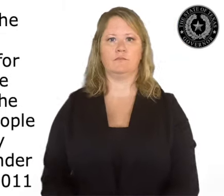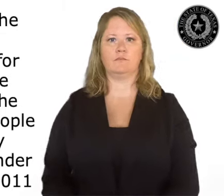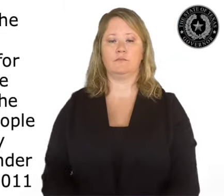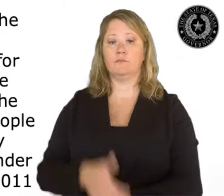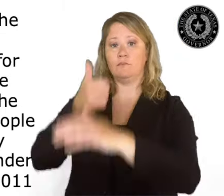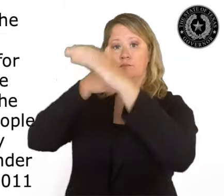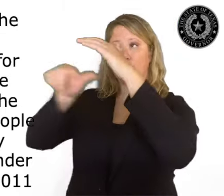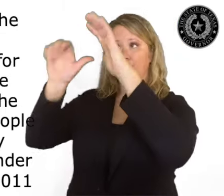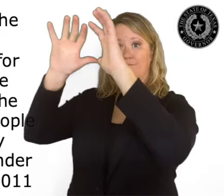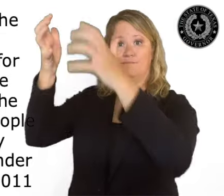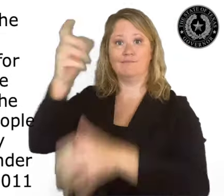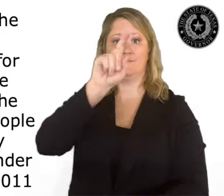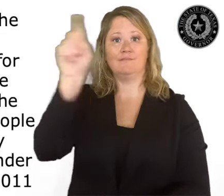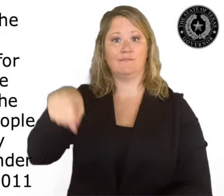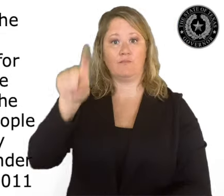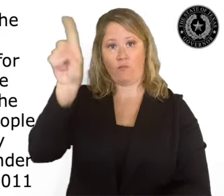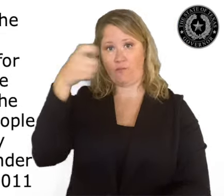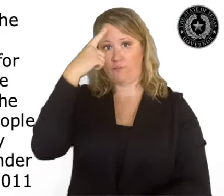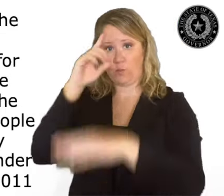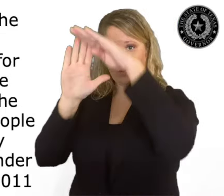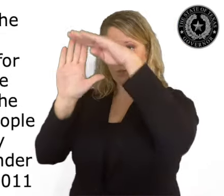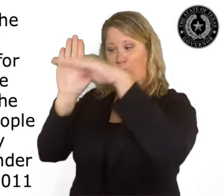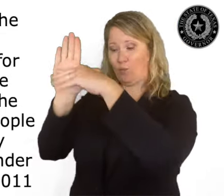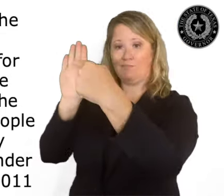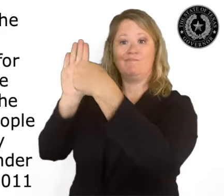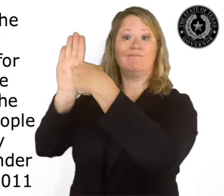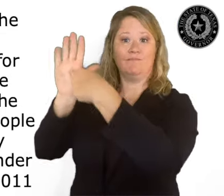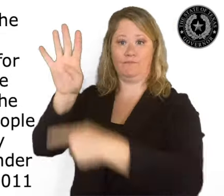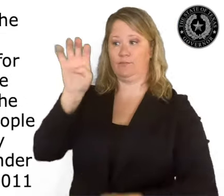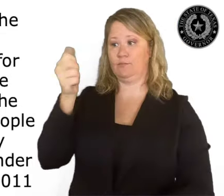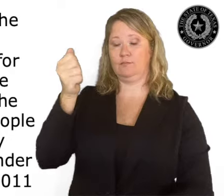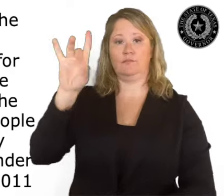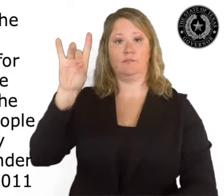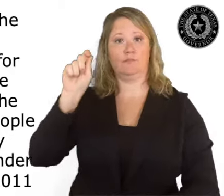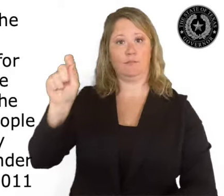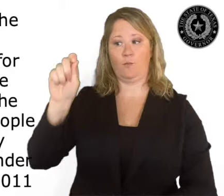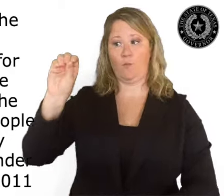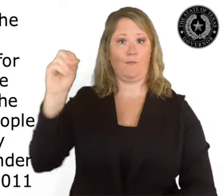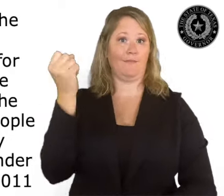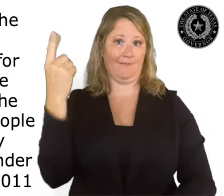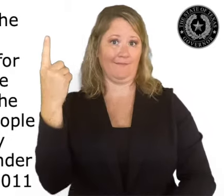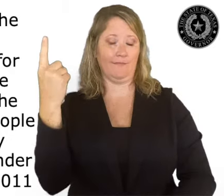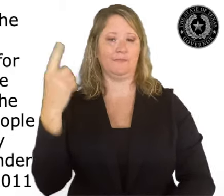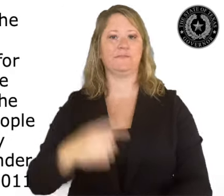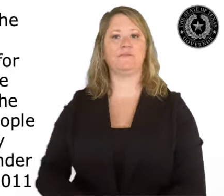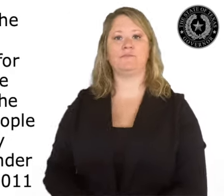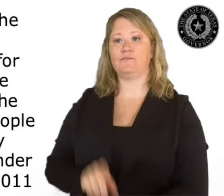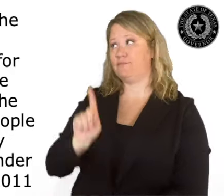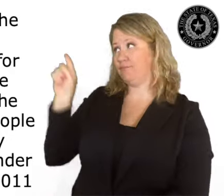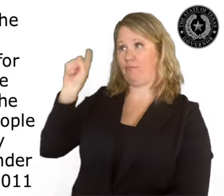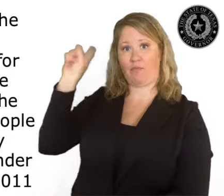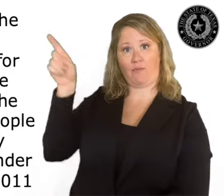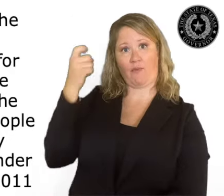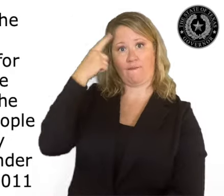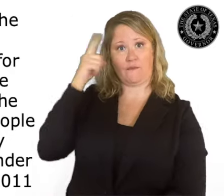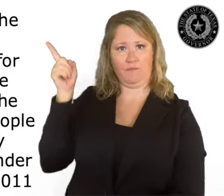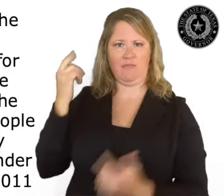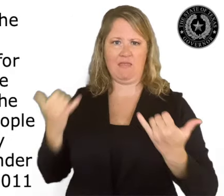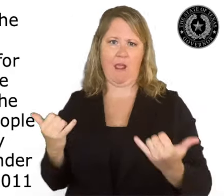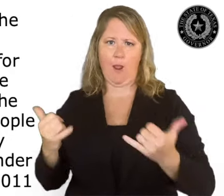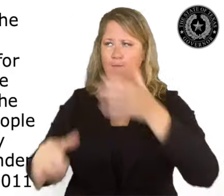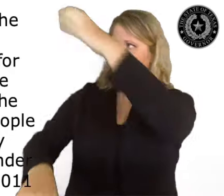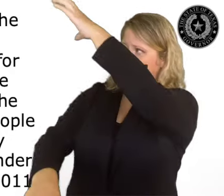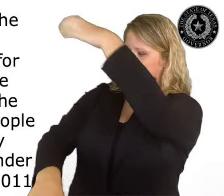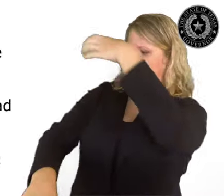Whereas, the Governor is responsible for meeting the dangers to the state and people presented by disaster under Section 418